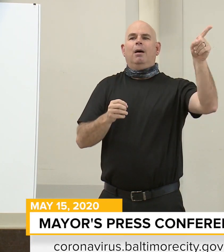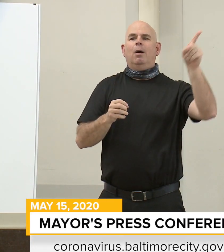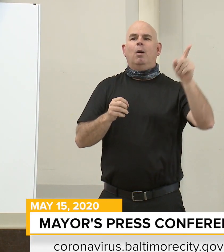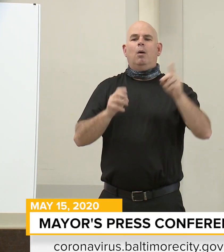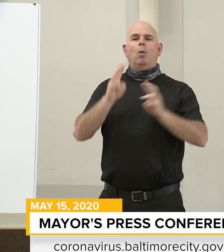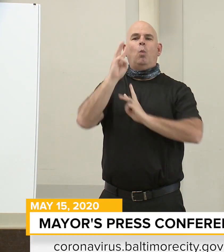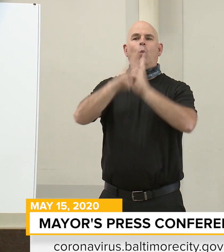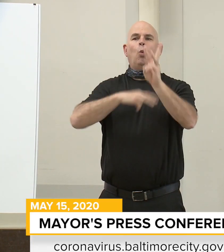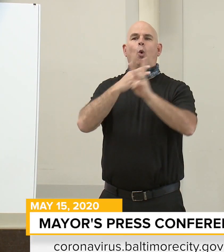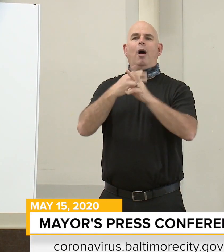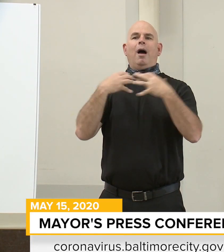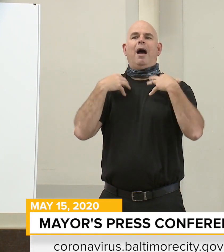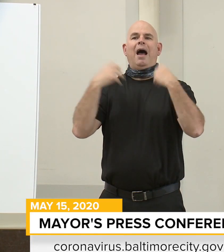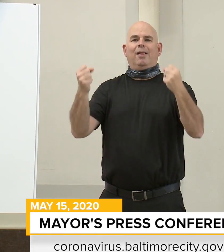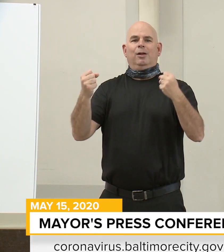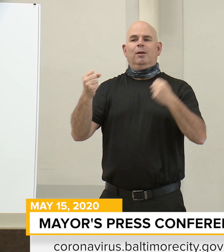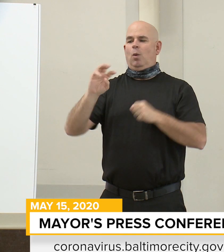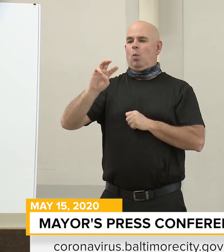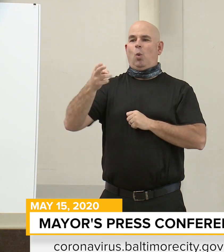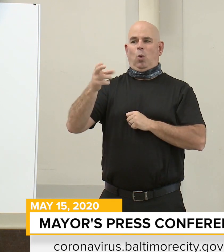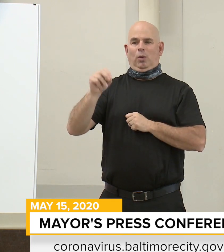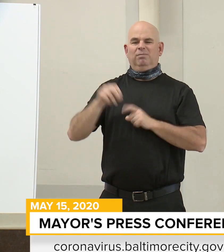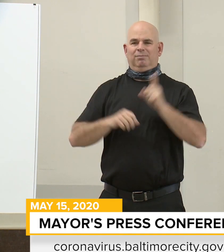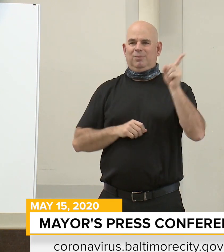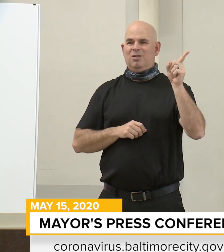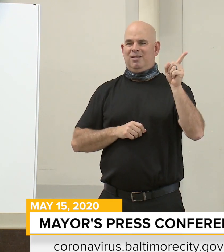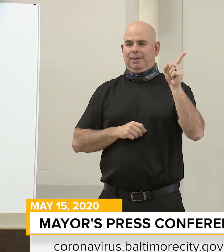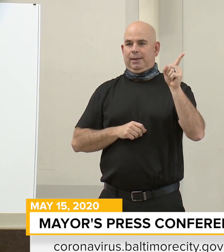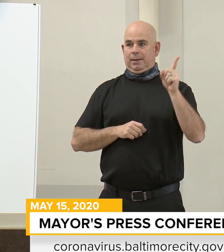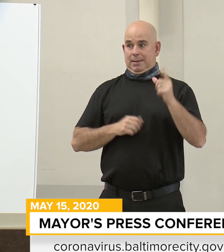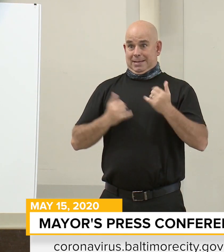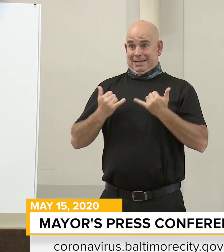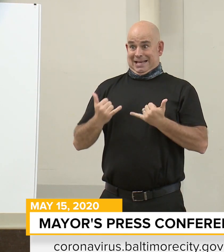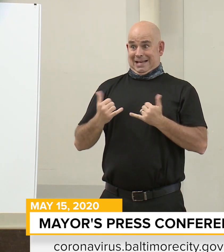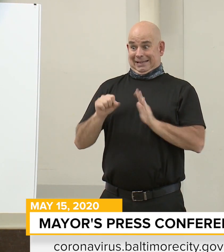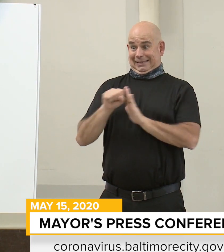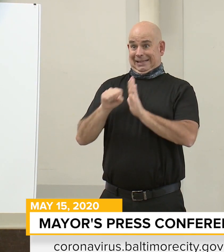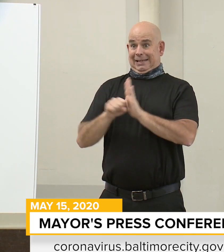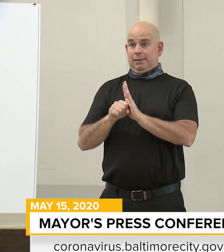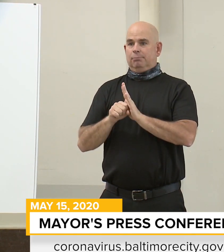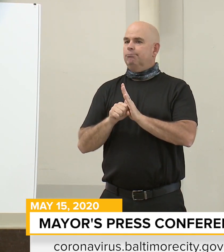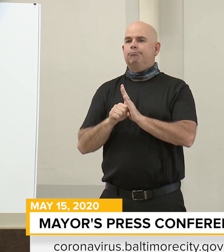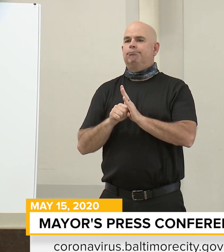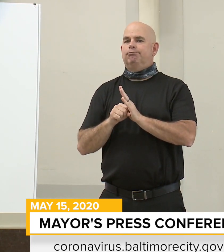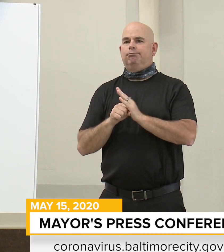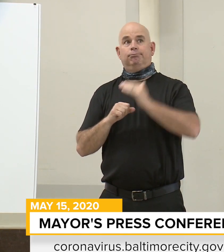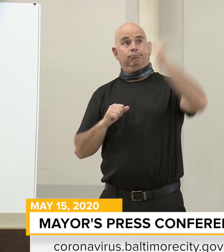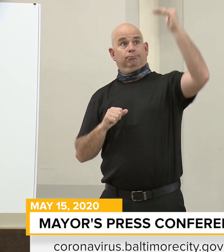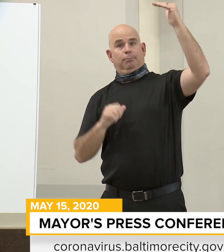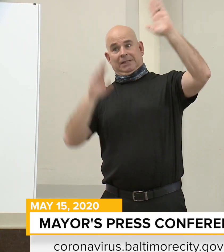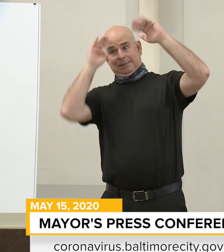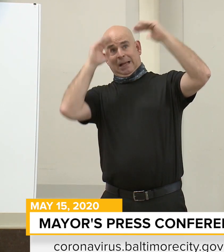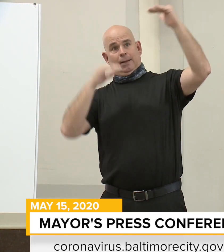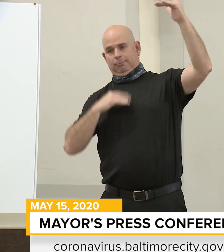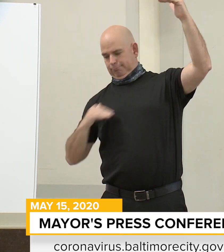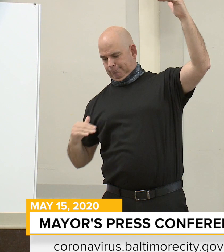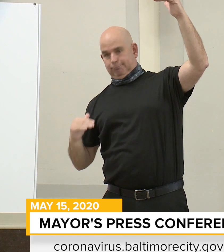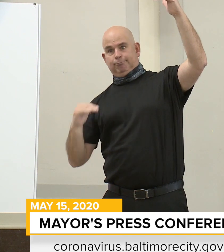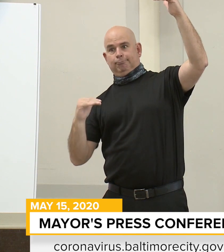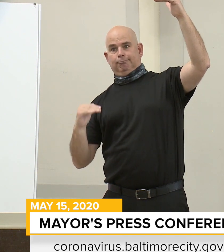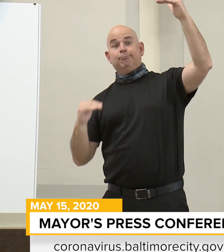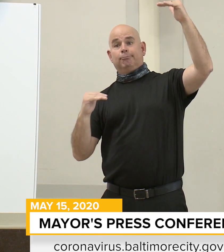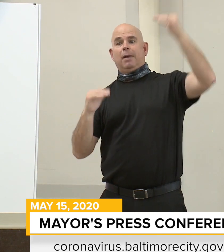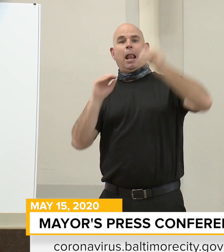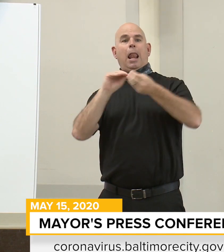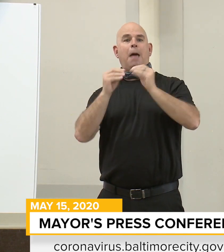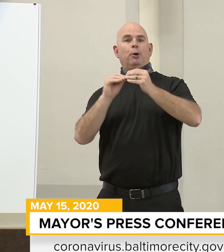To date, the state has failed to provide local jurisdictions, including Baltimore City, with the testing resources we need to be